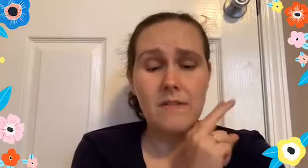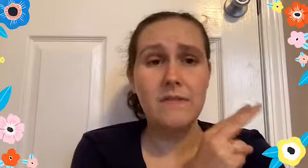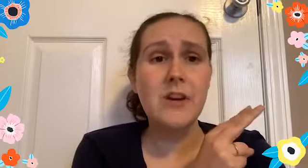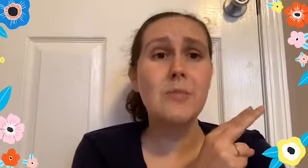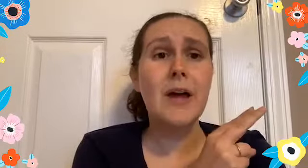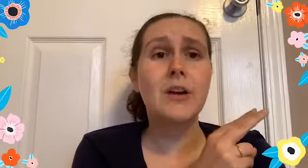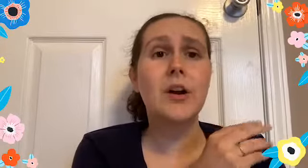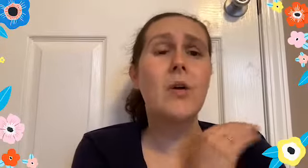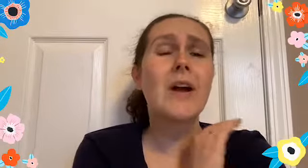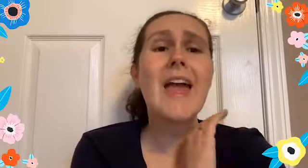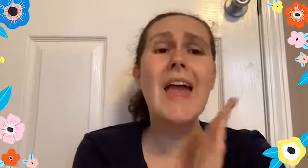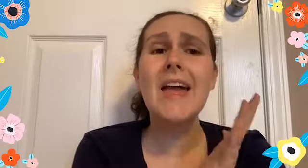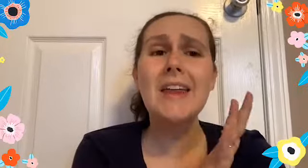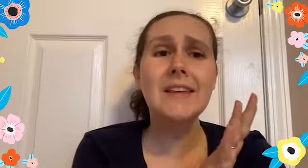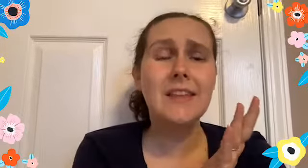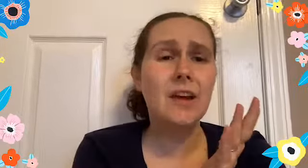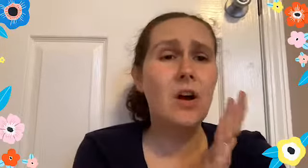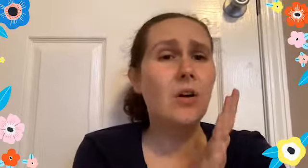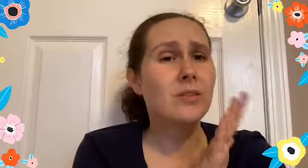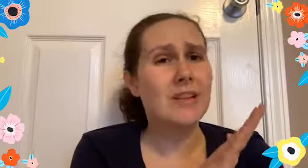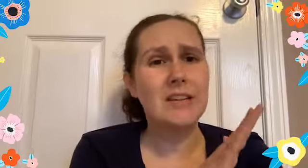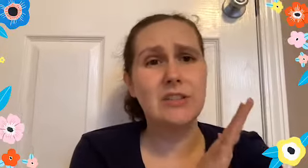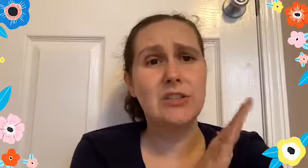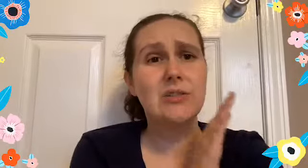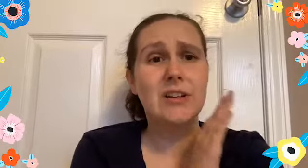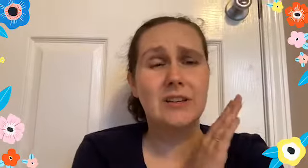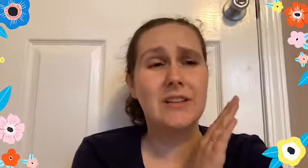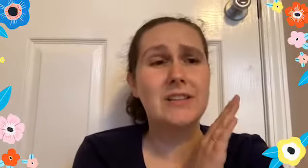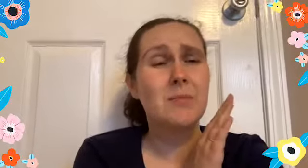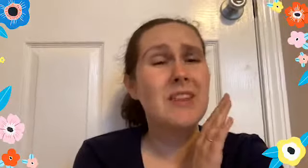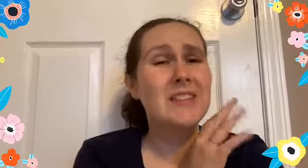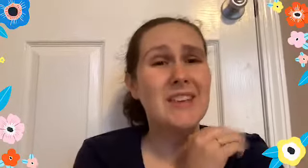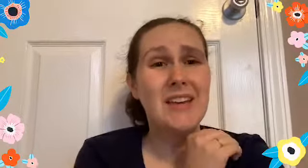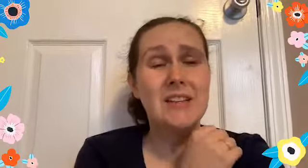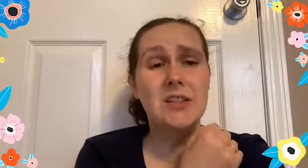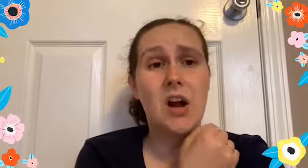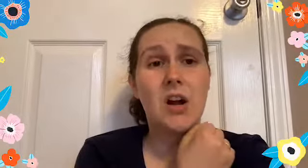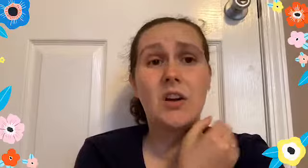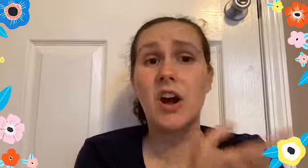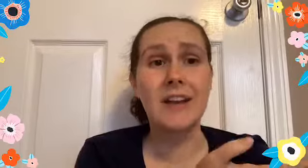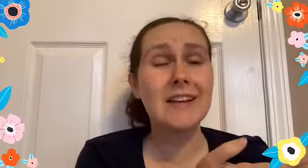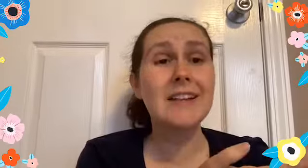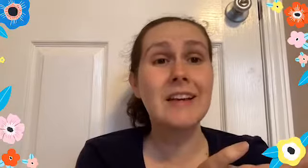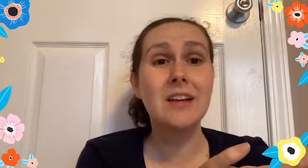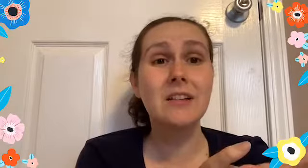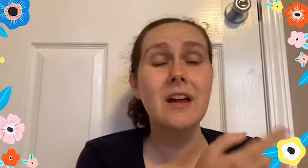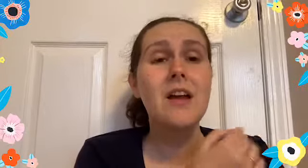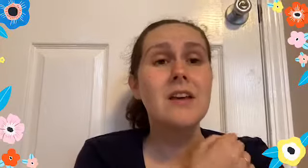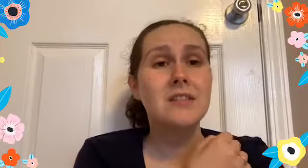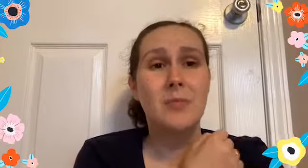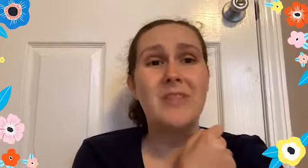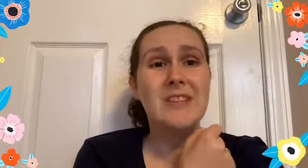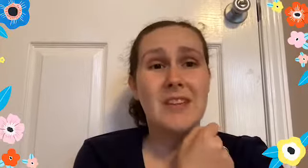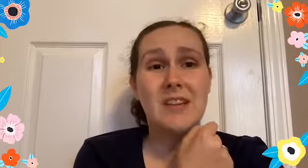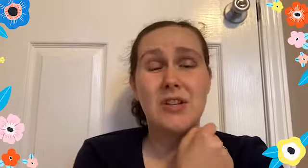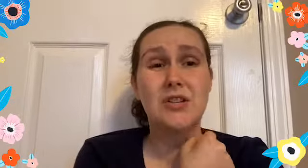feel better or anything at all related to illness. Some of these kids are chronically ill. Some of these kids are